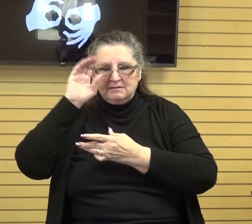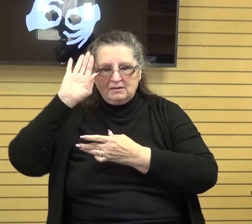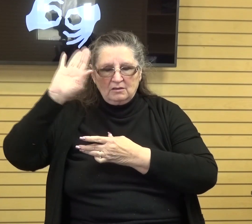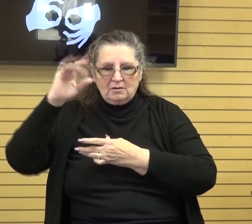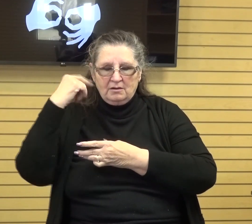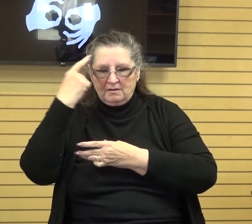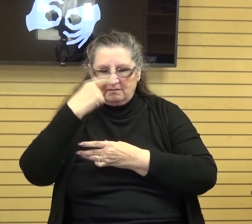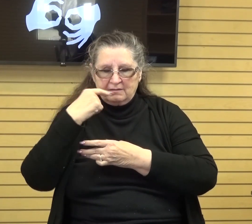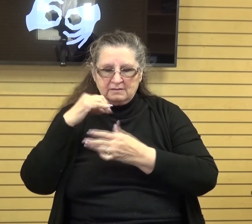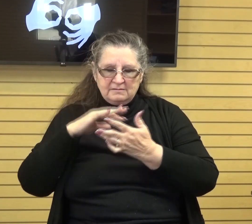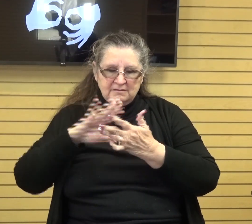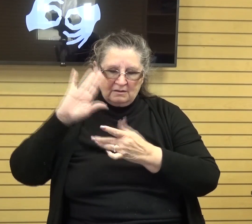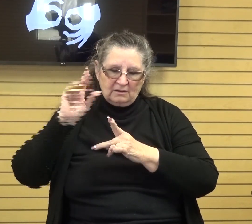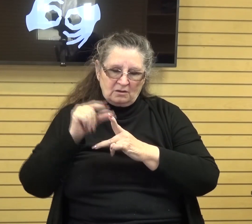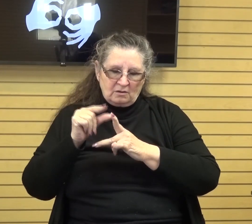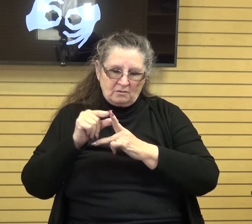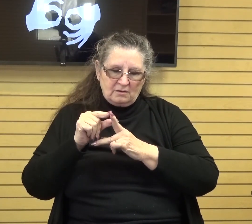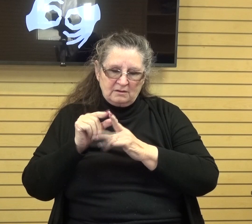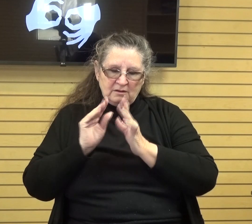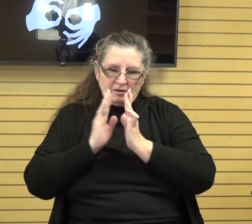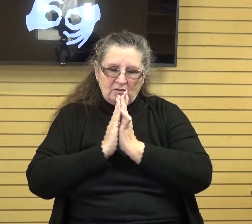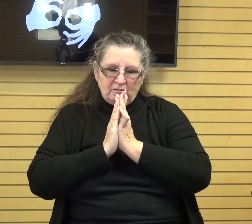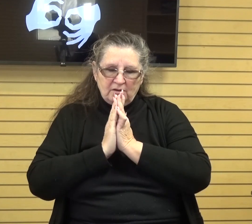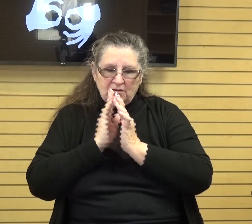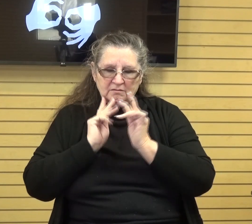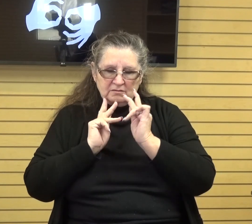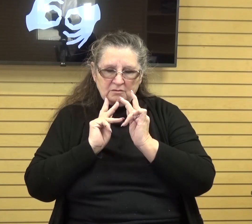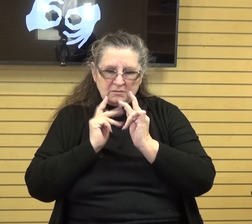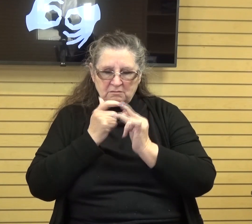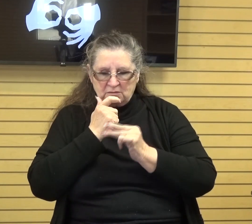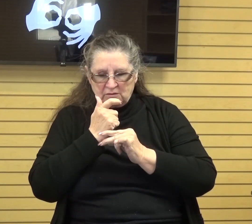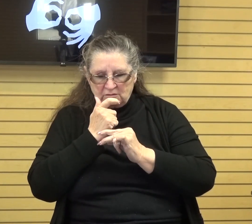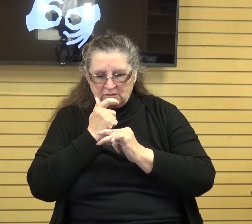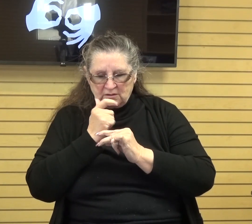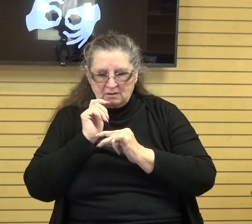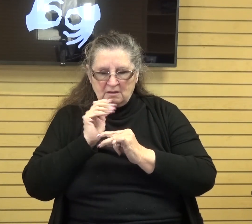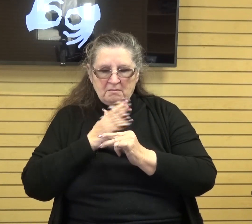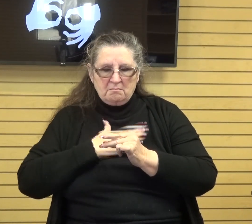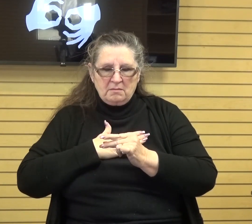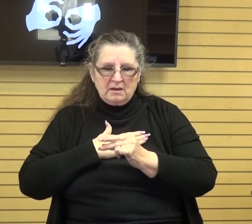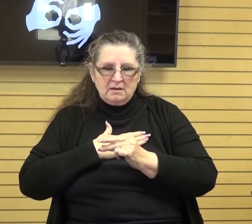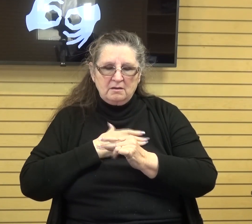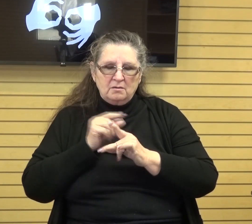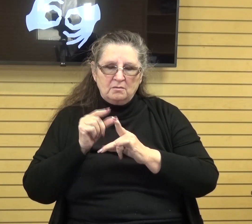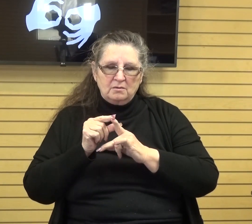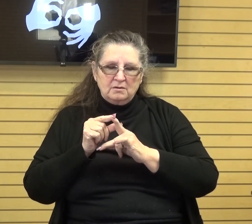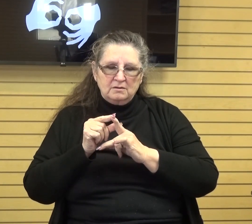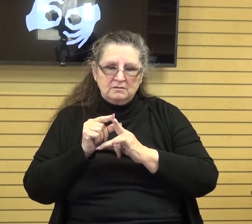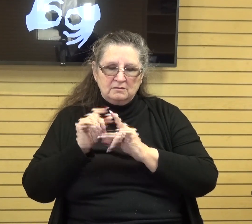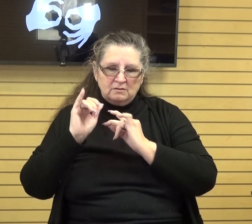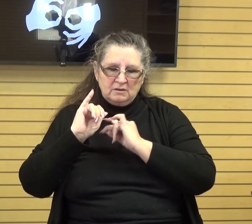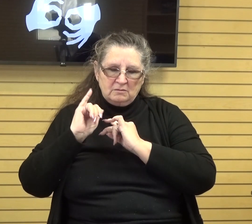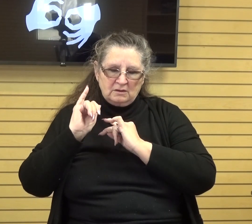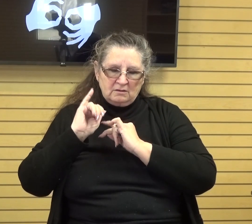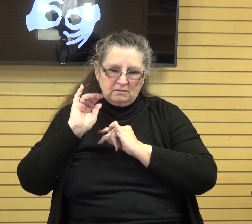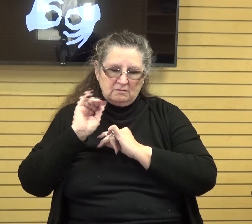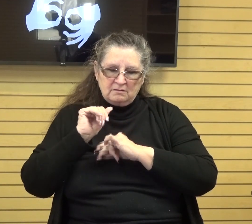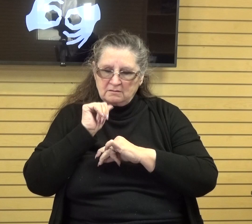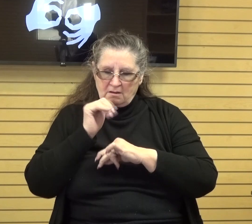i just pray for the ones that are listening let my words be your words not out of my own heart